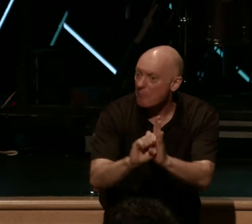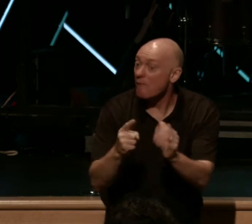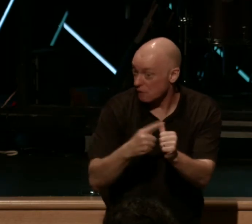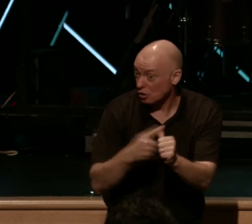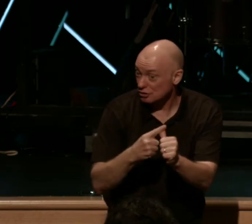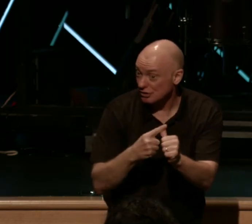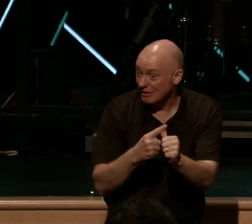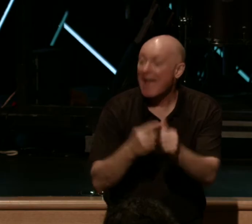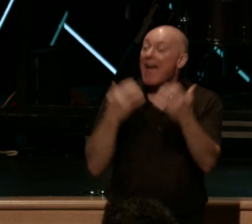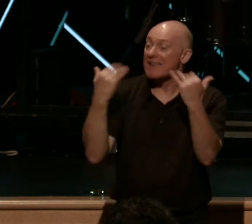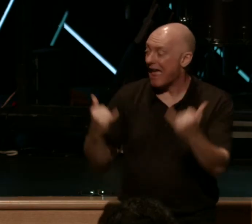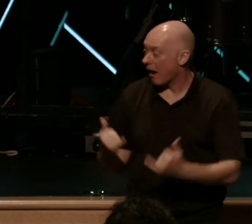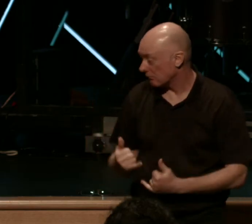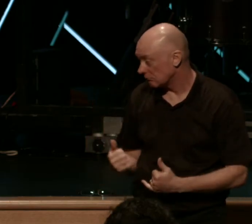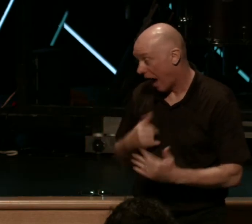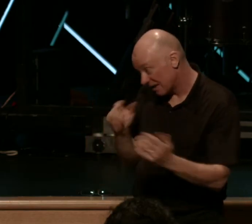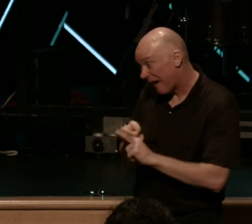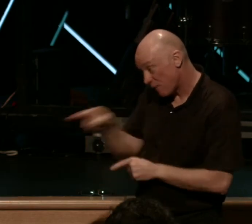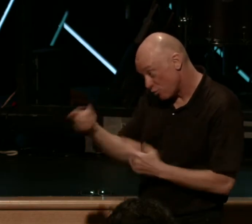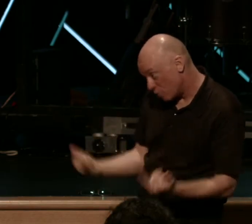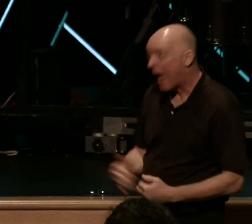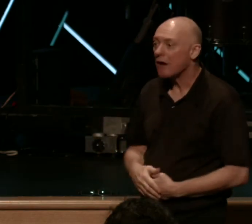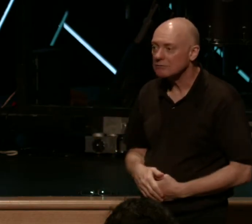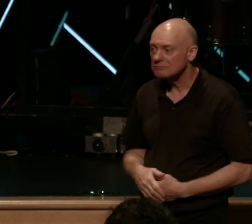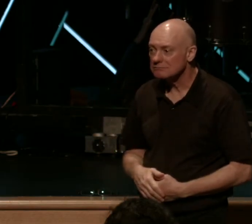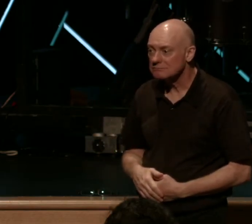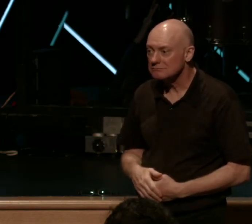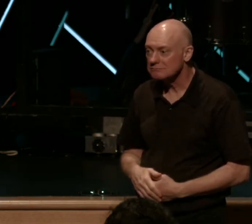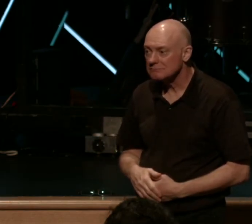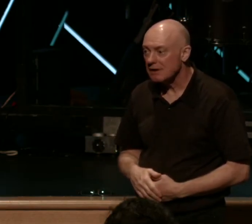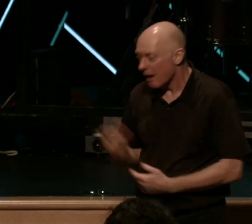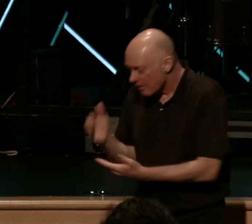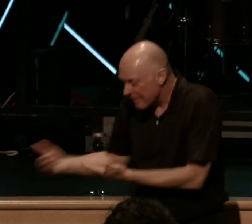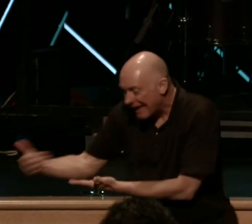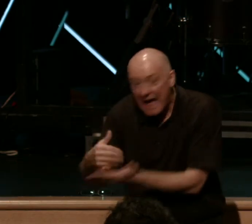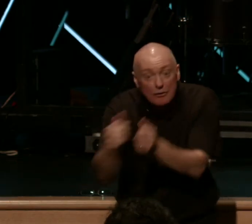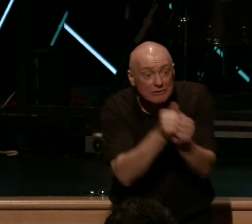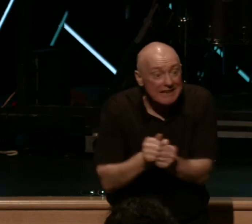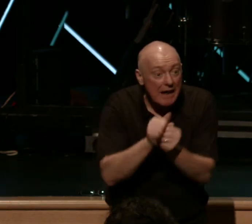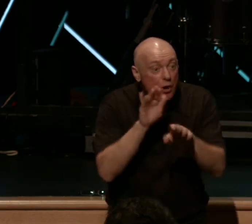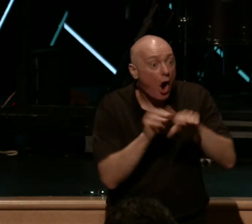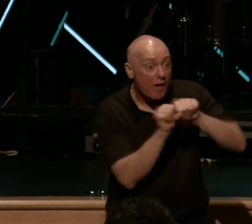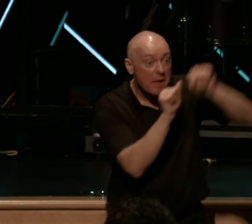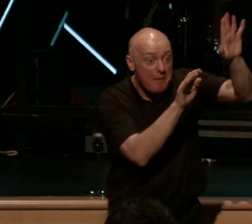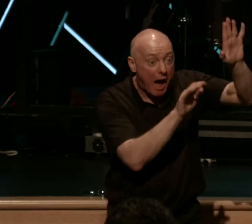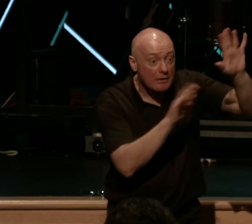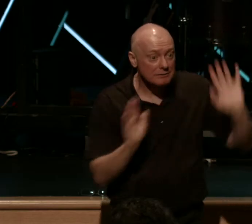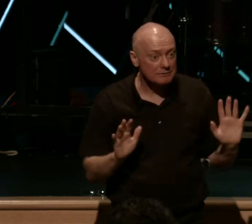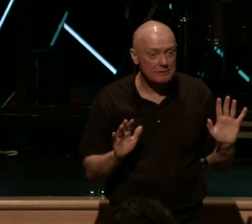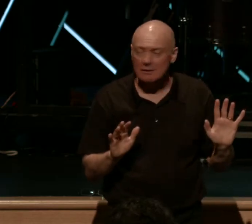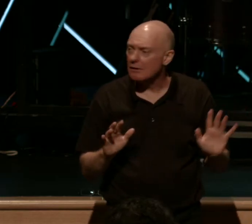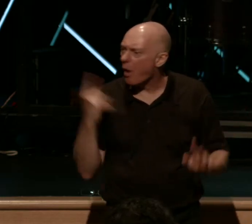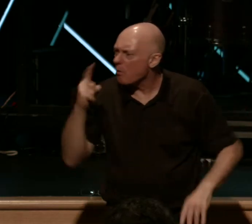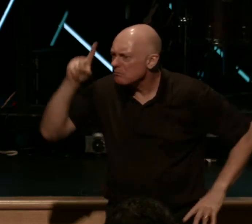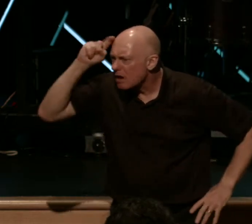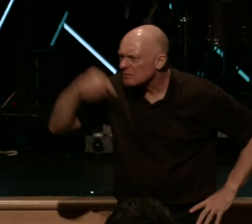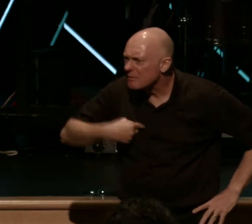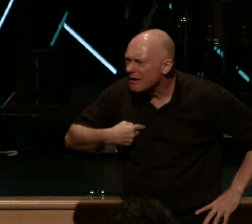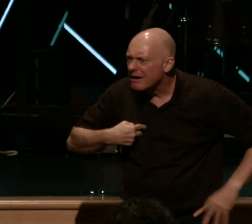he's going to expect it from them. And so it says, gathered together on the mountain, and this has always puzzled me, they worshipped him but